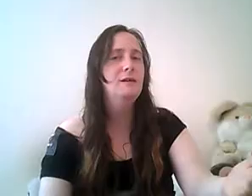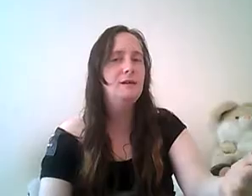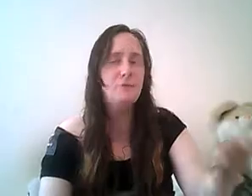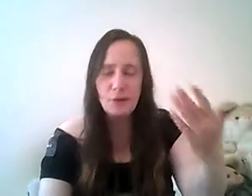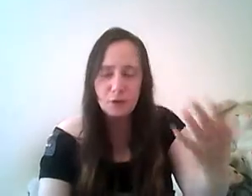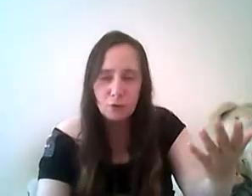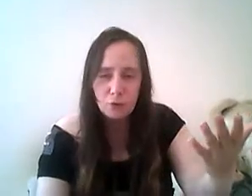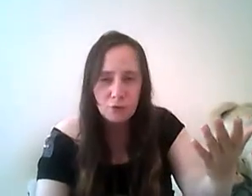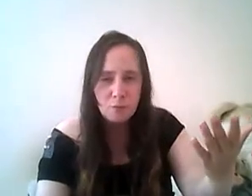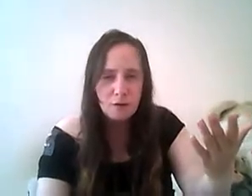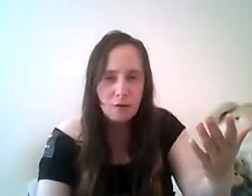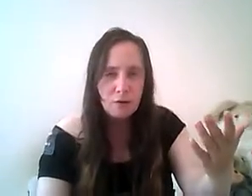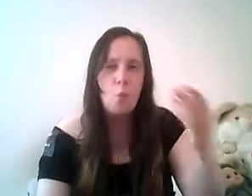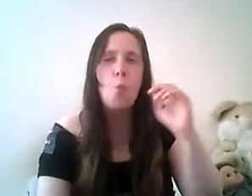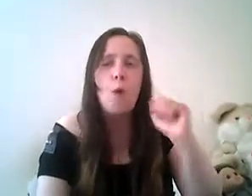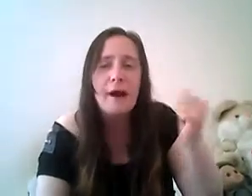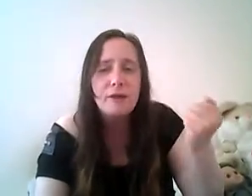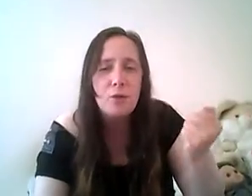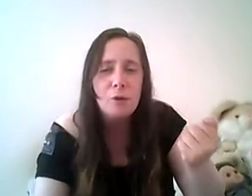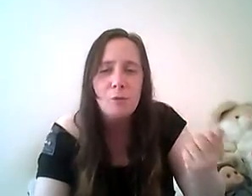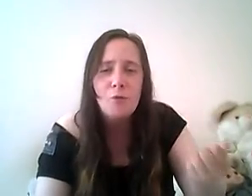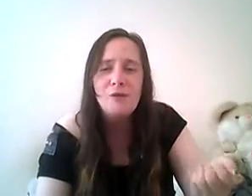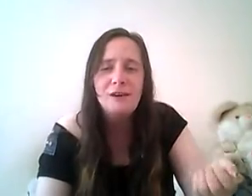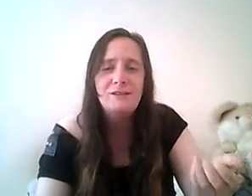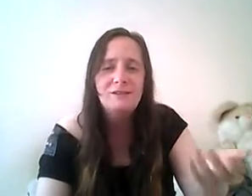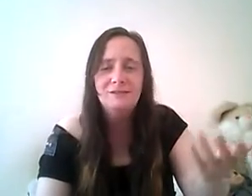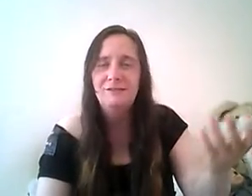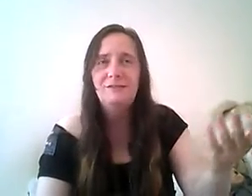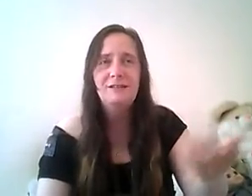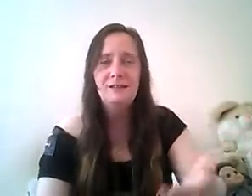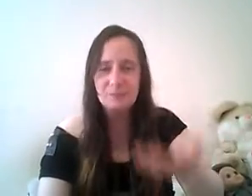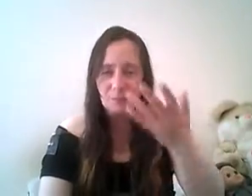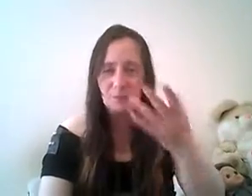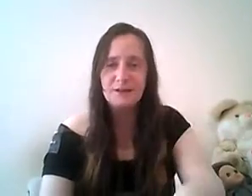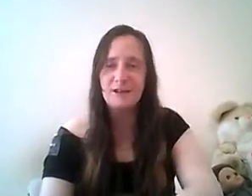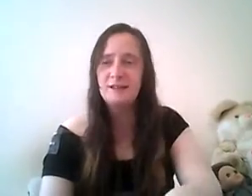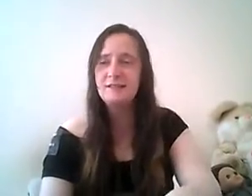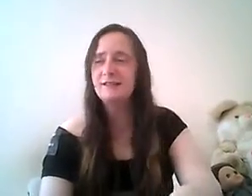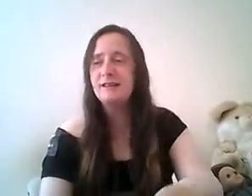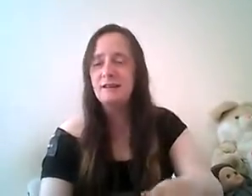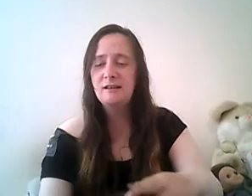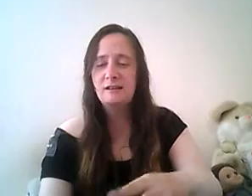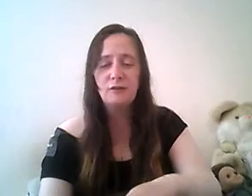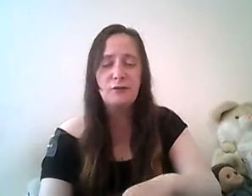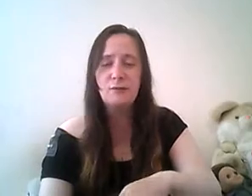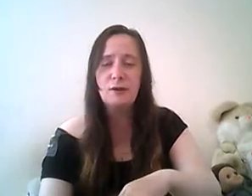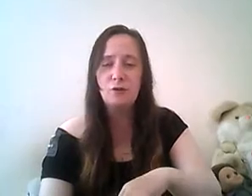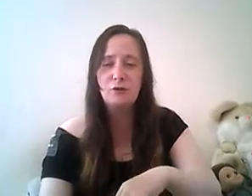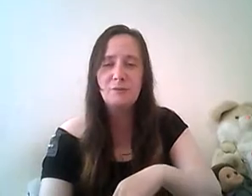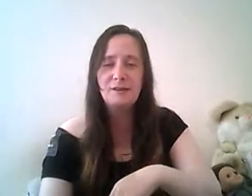if you don't want to talk to him why call him over that's about to be heard stan says to thought you didn't want to talk to me